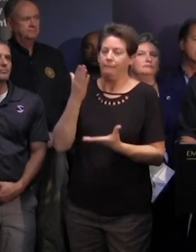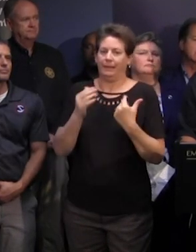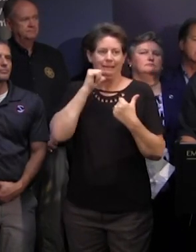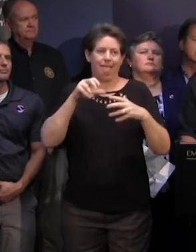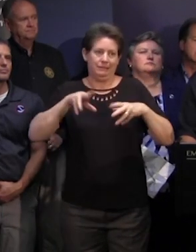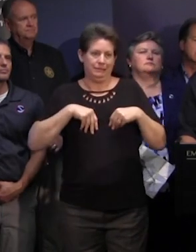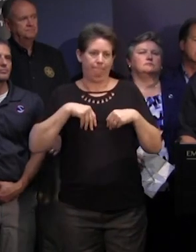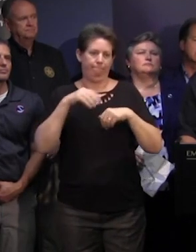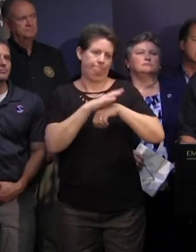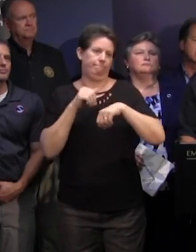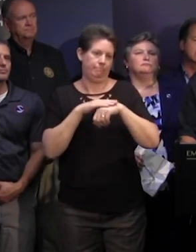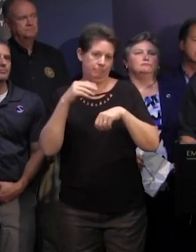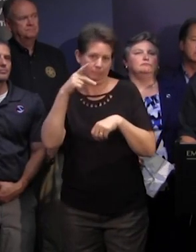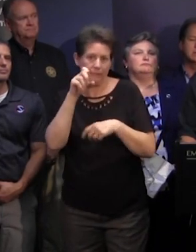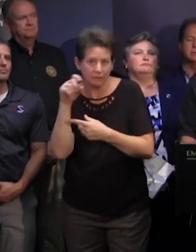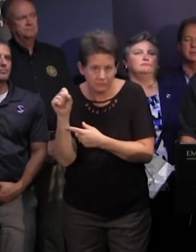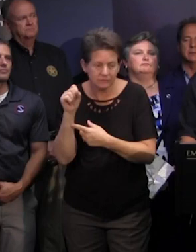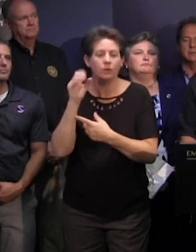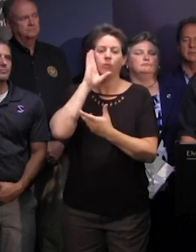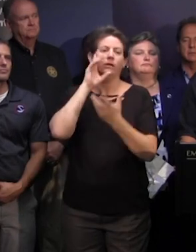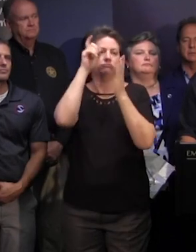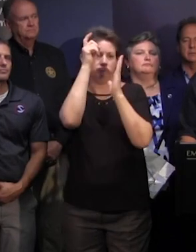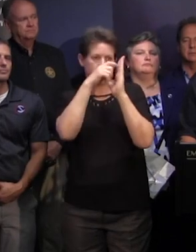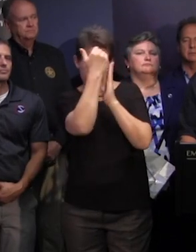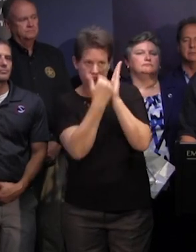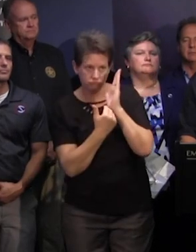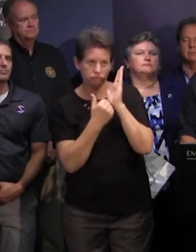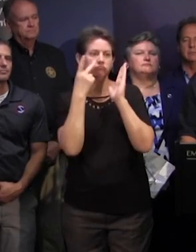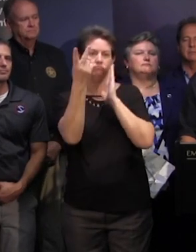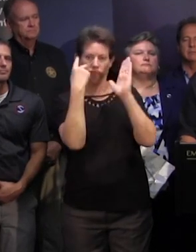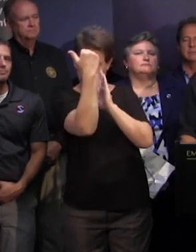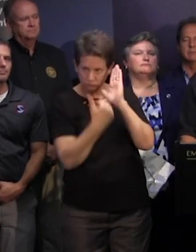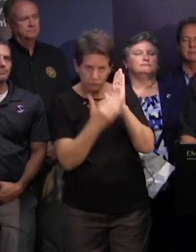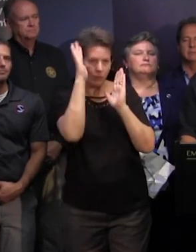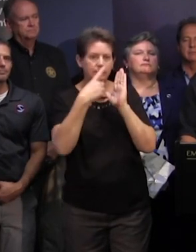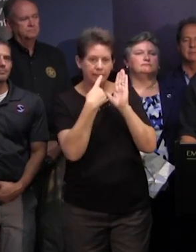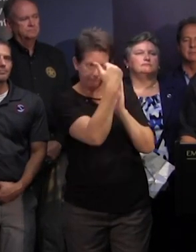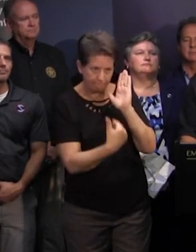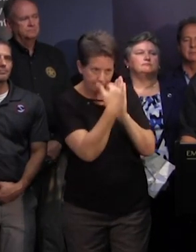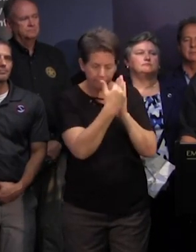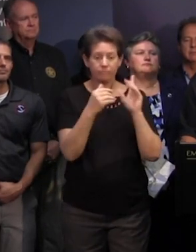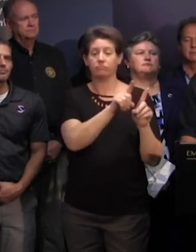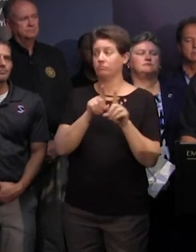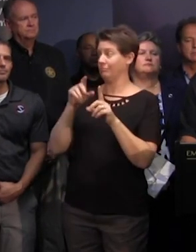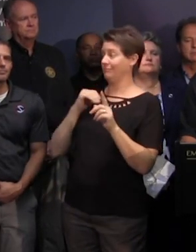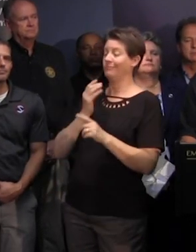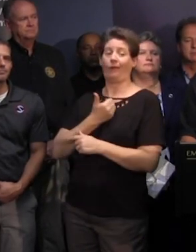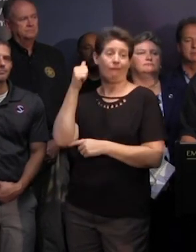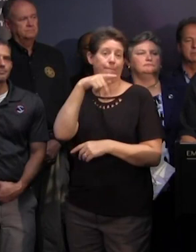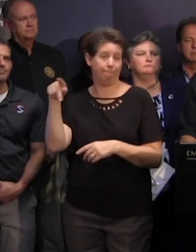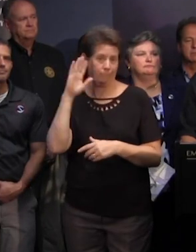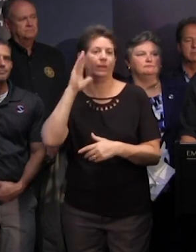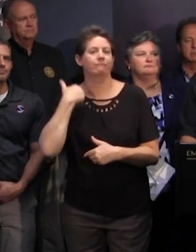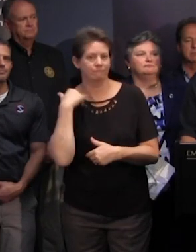accept pets and they'll be noted on the website and you'll be able to see that real time and also on our south carolina emergency manager